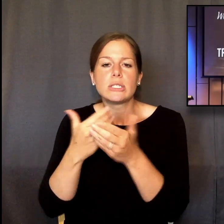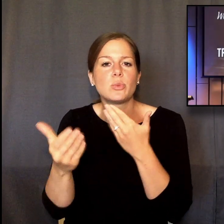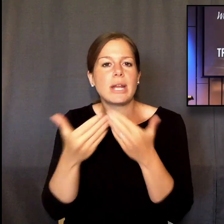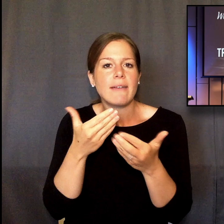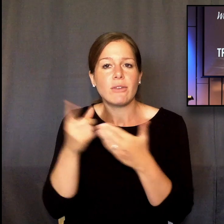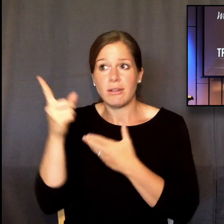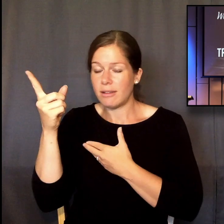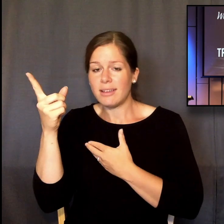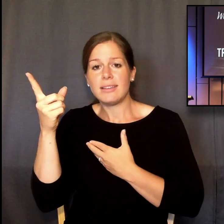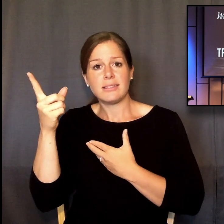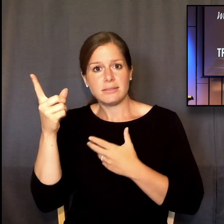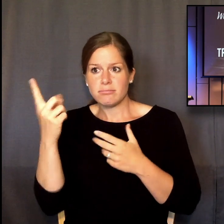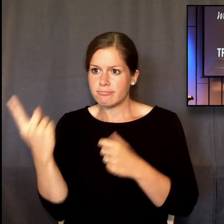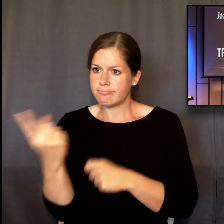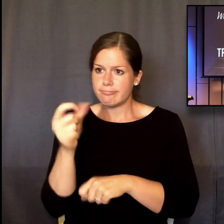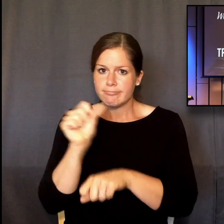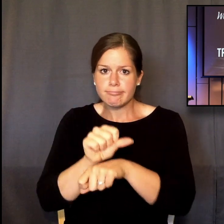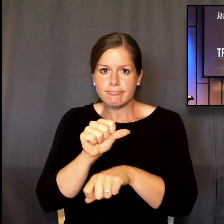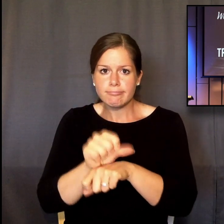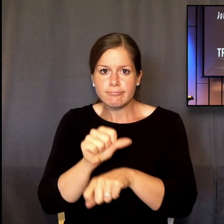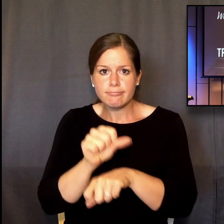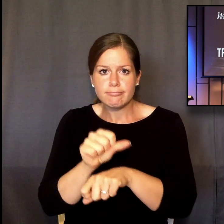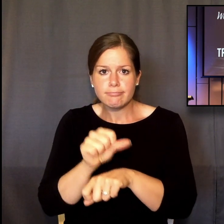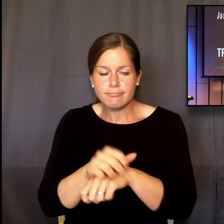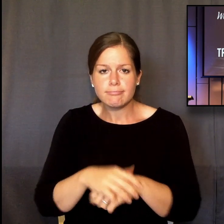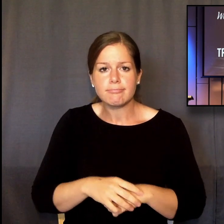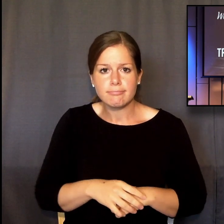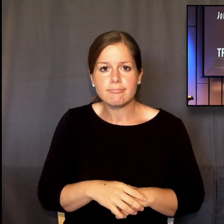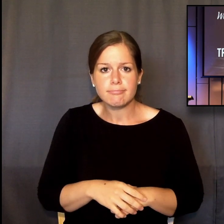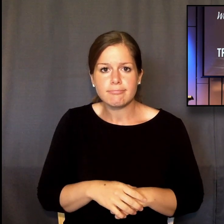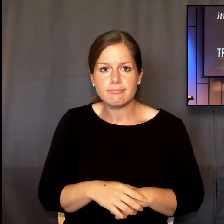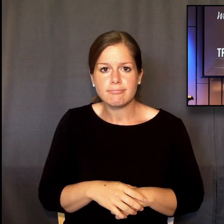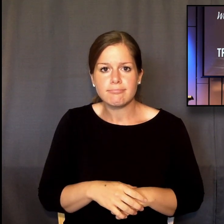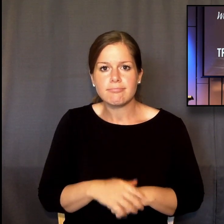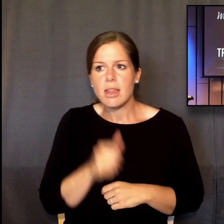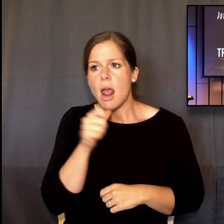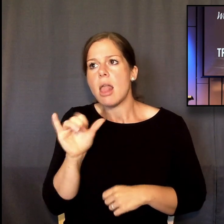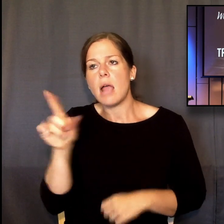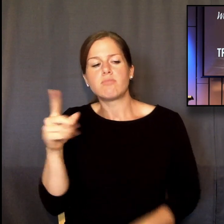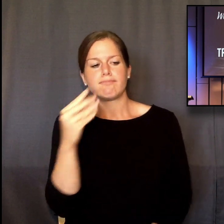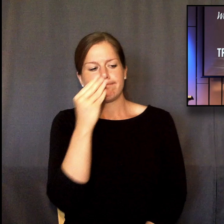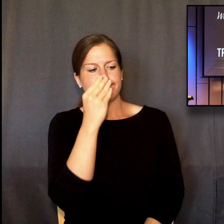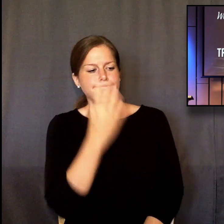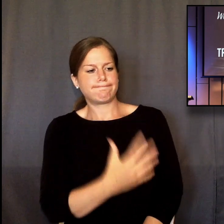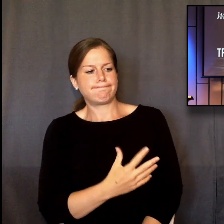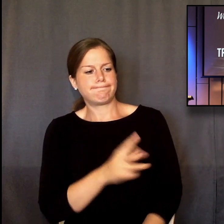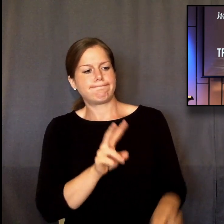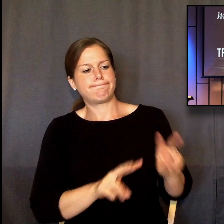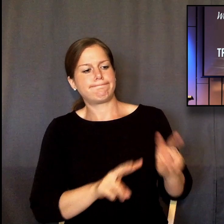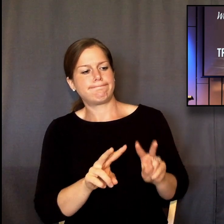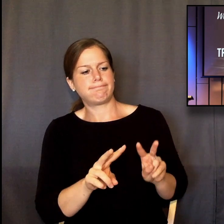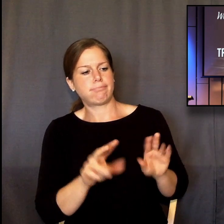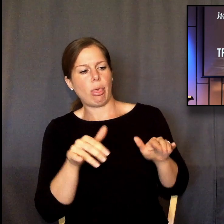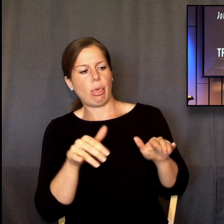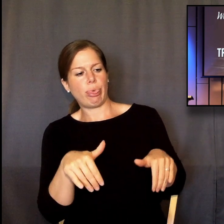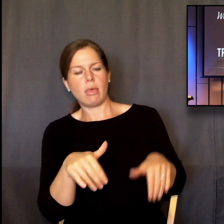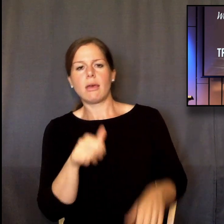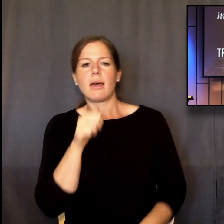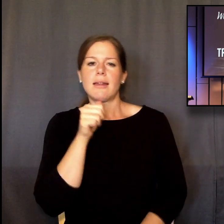He is not absent. He is not indifferent. He is not apathetic. He is continuously, constantly at work in